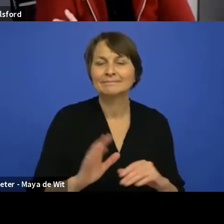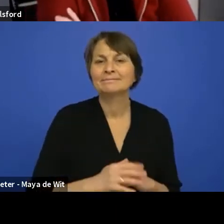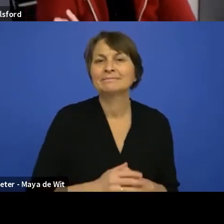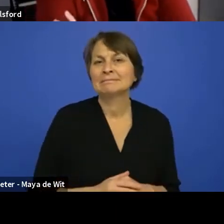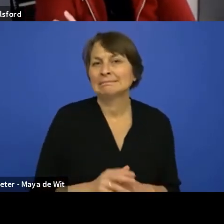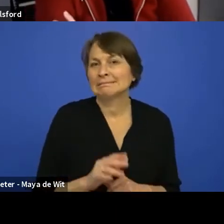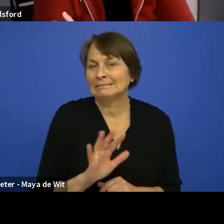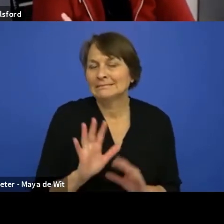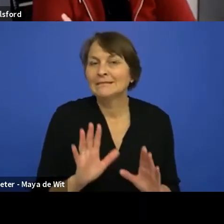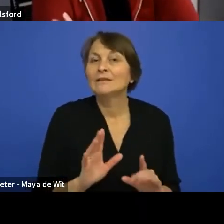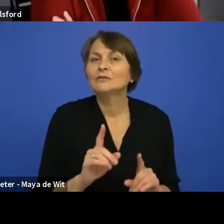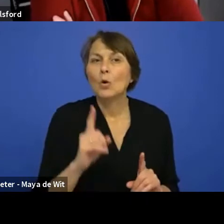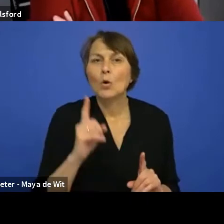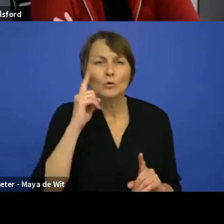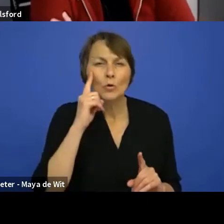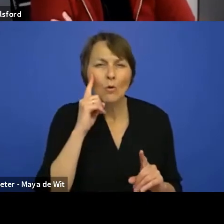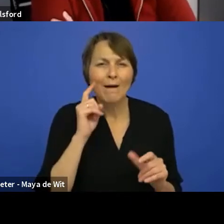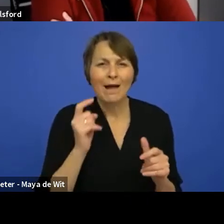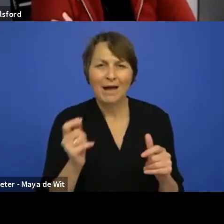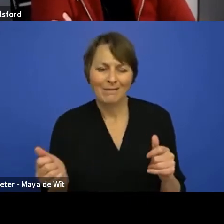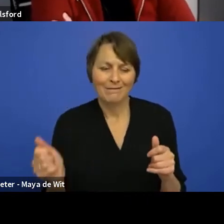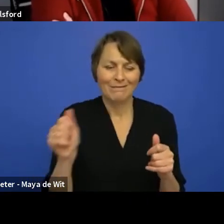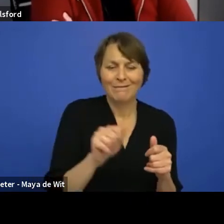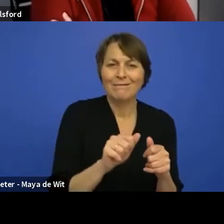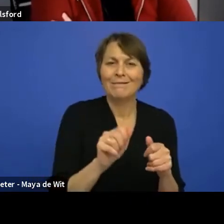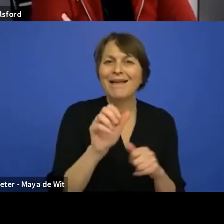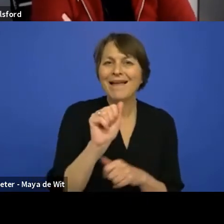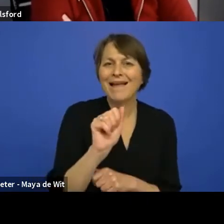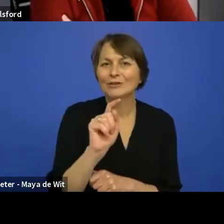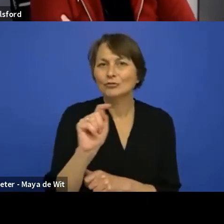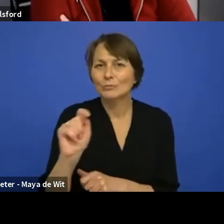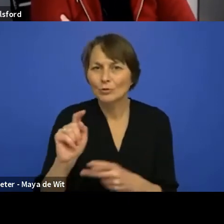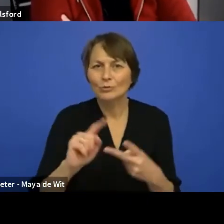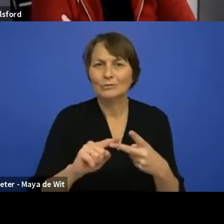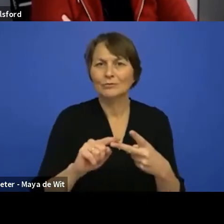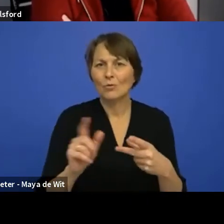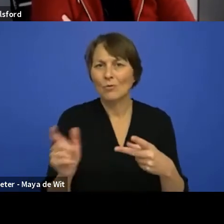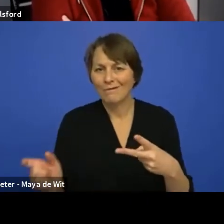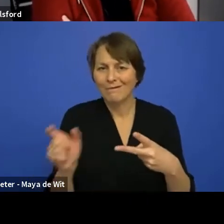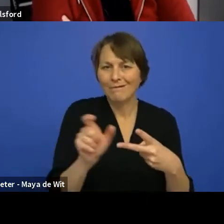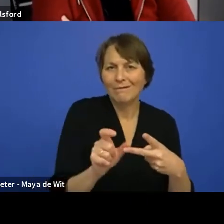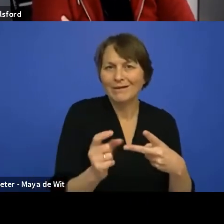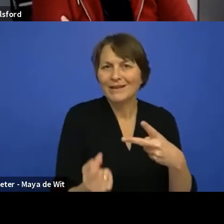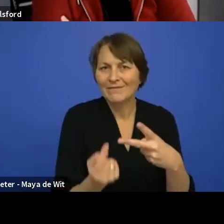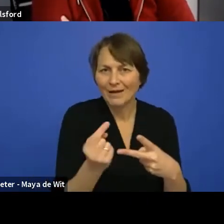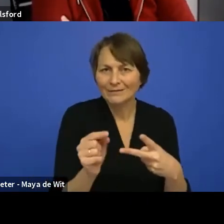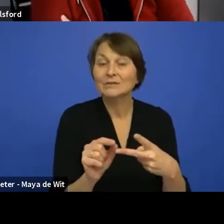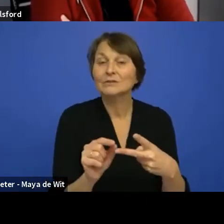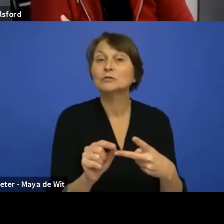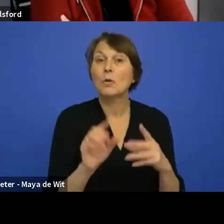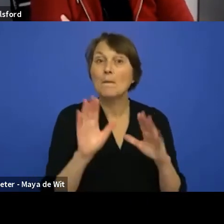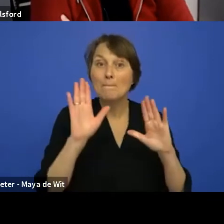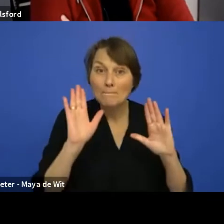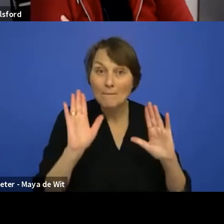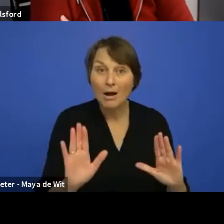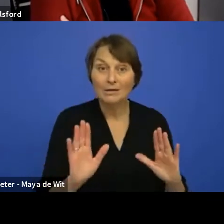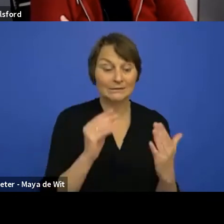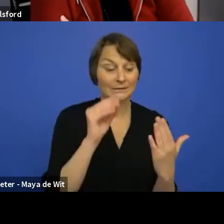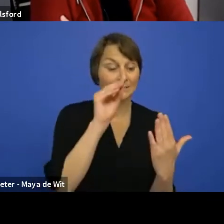attributes properties and events that a component takes in. So the need for documentation should also hopefully be less